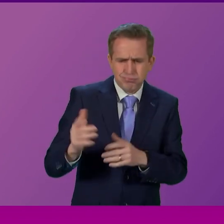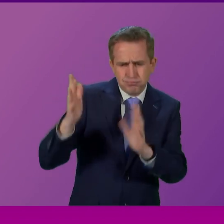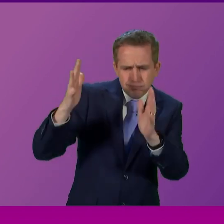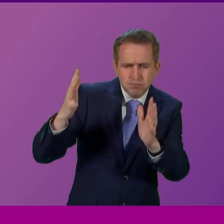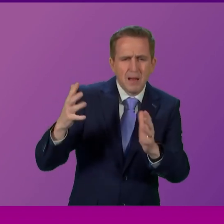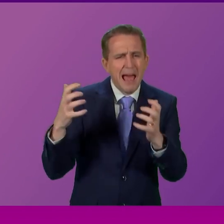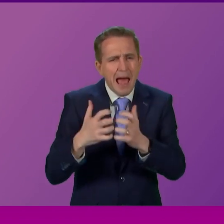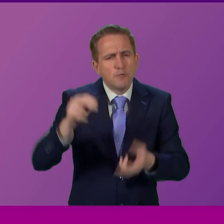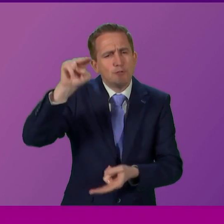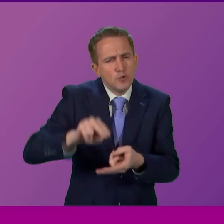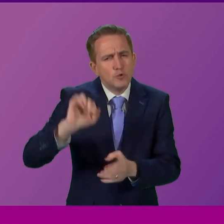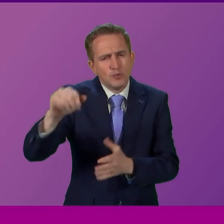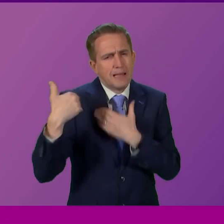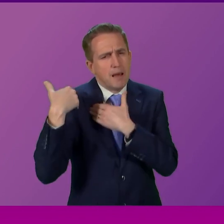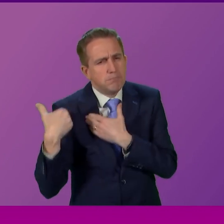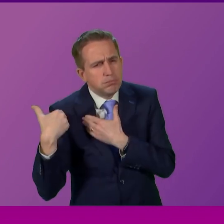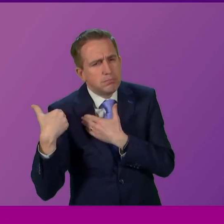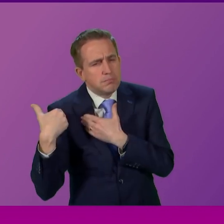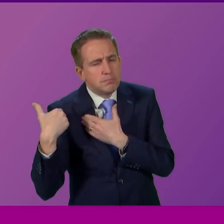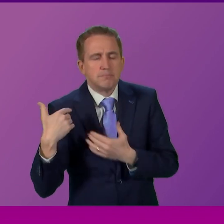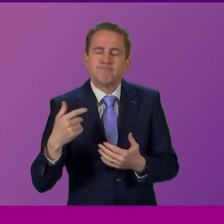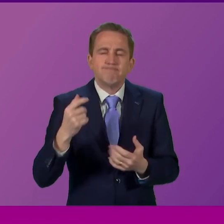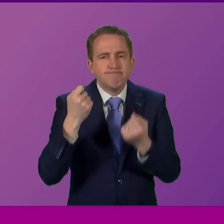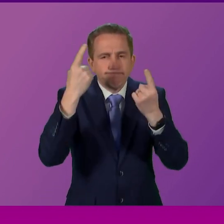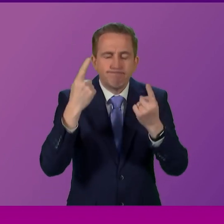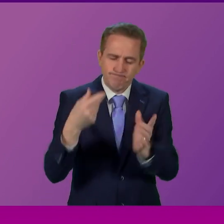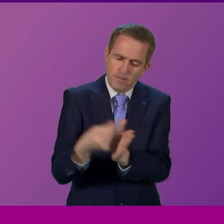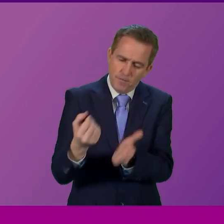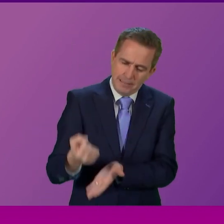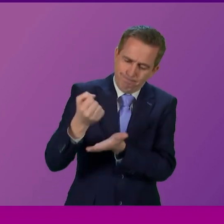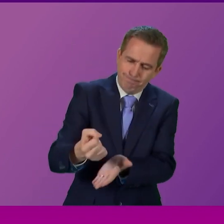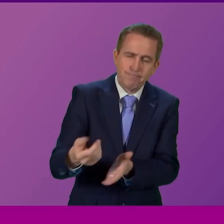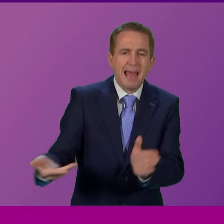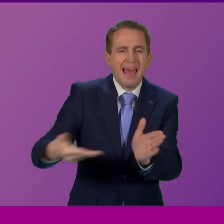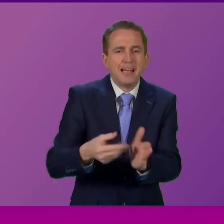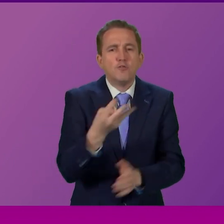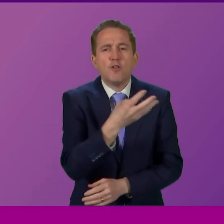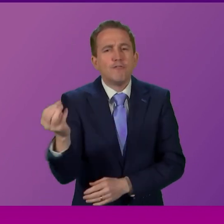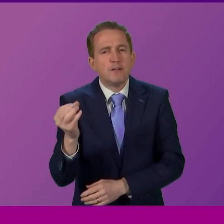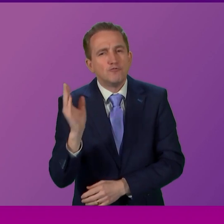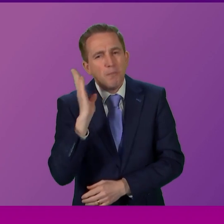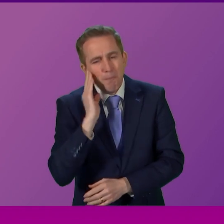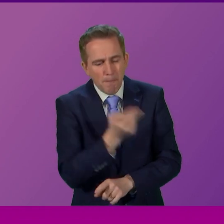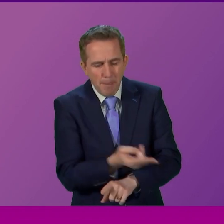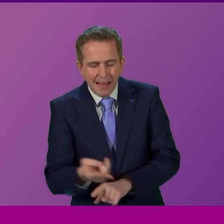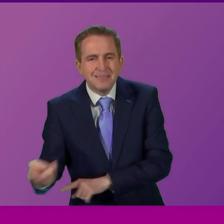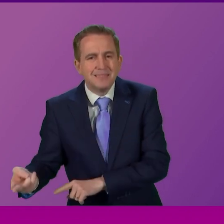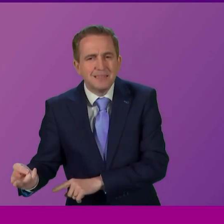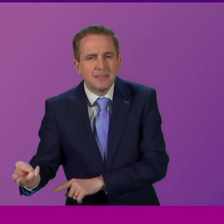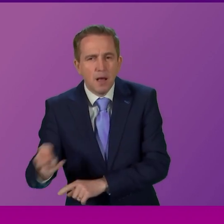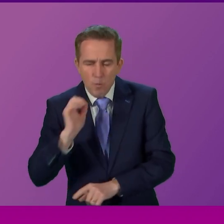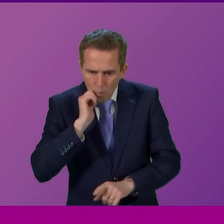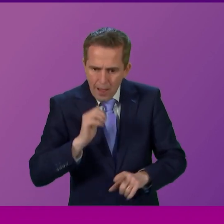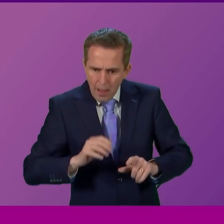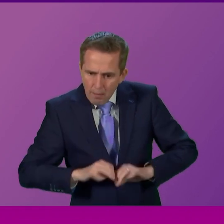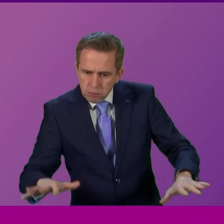reduce that workload pressure. That is why the additional funding for those 300 interim beds that we have identified and will look to utilise as quickly as we